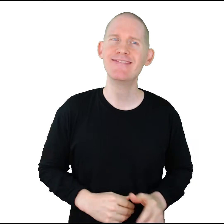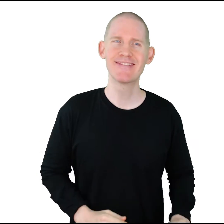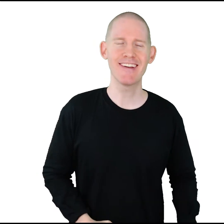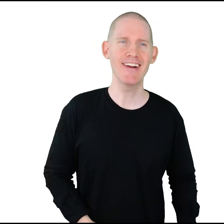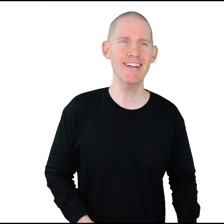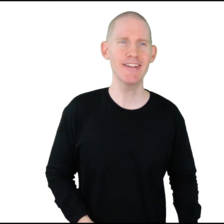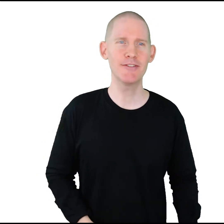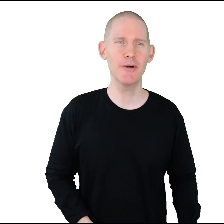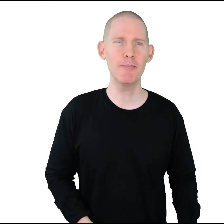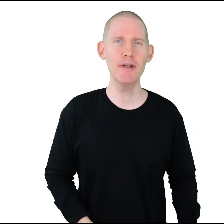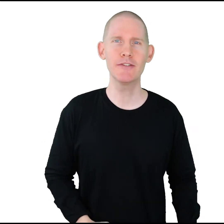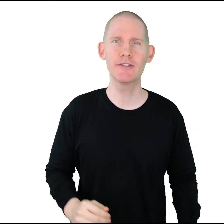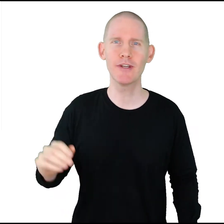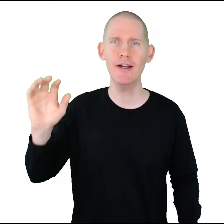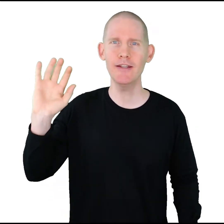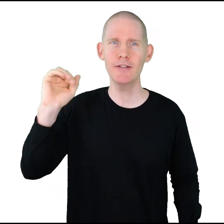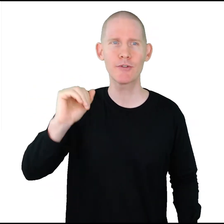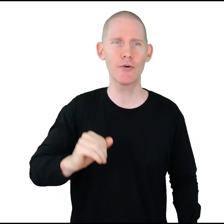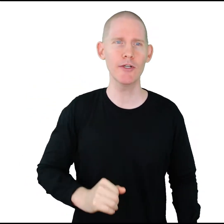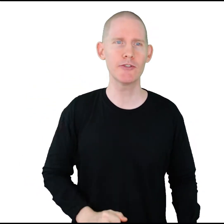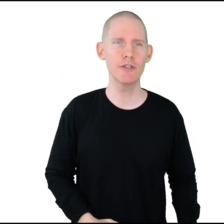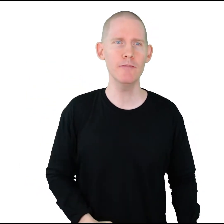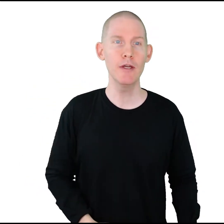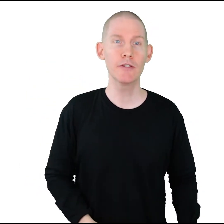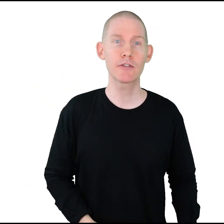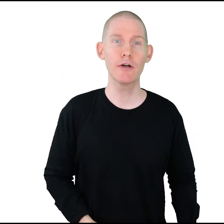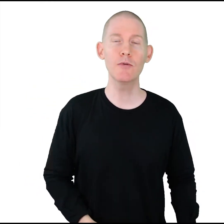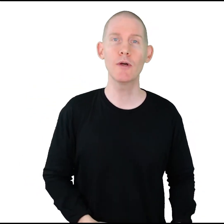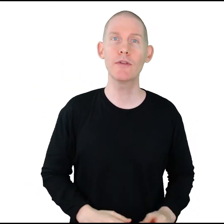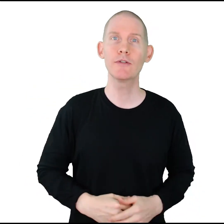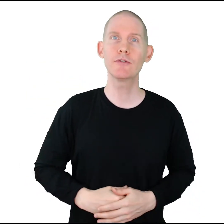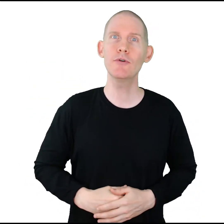All right, let's jump in and sign this question, starting with soup.